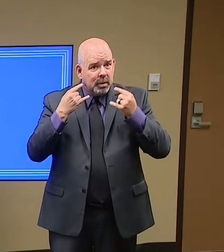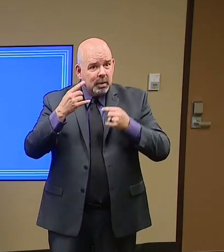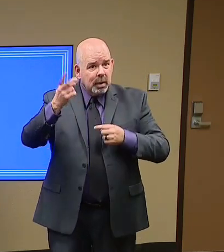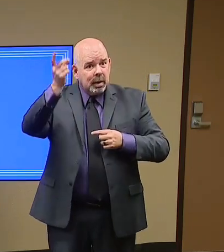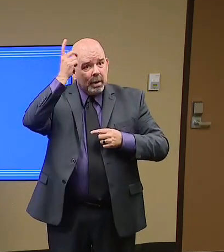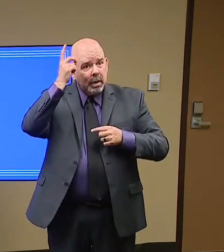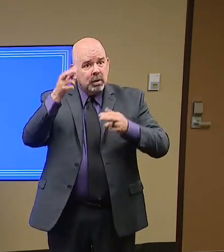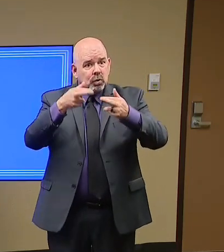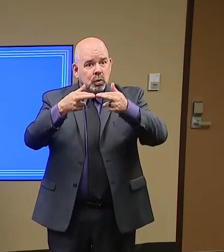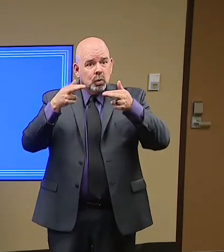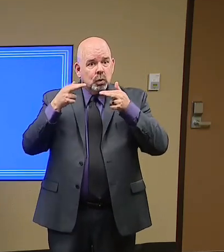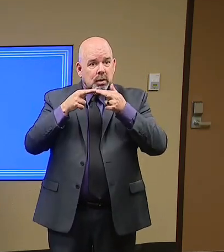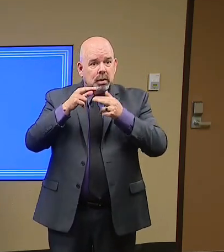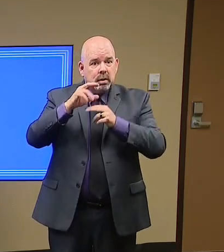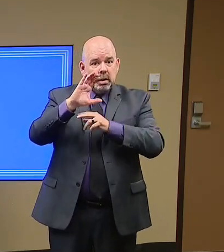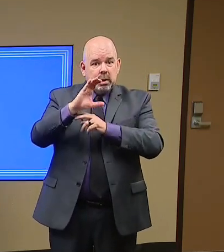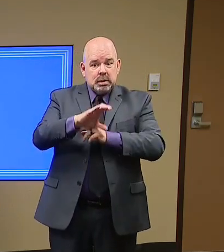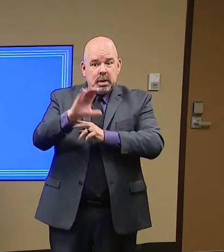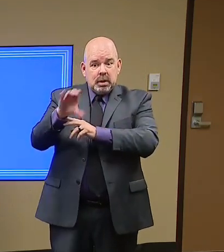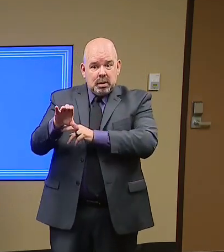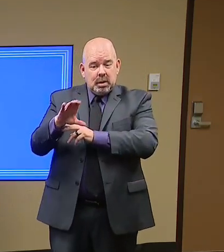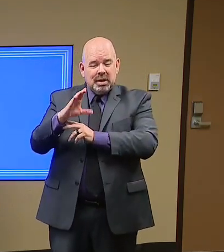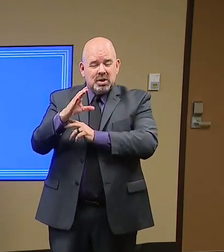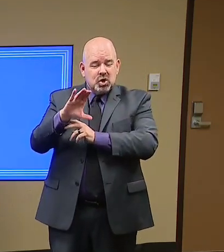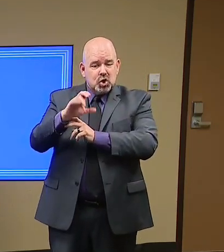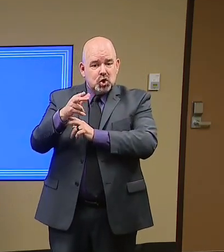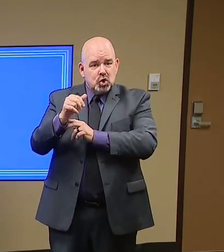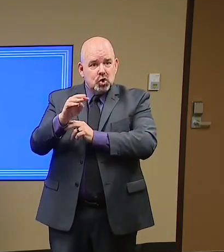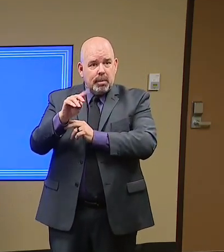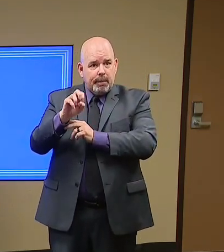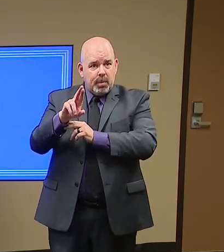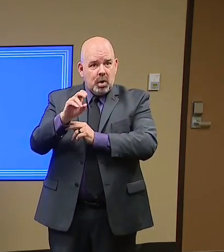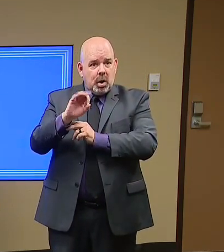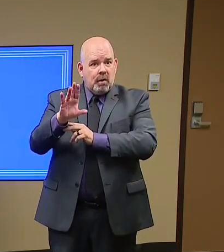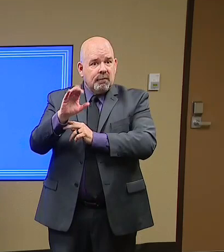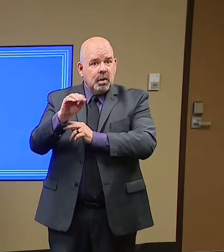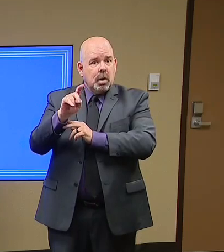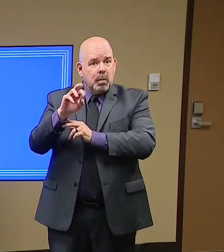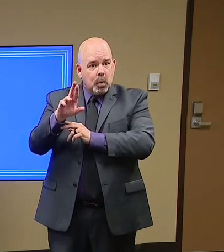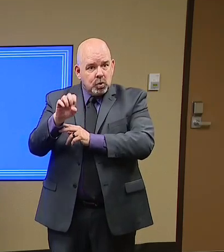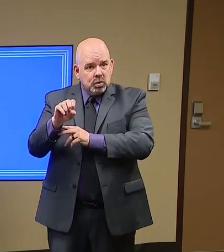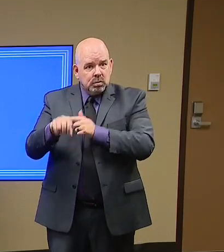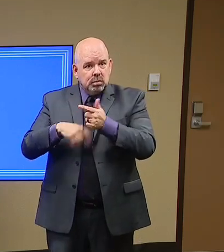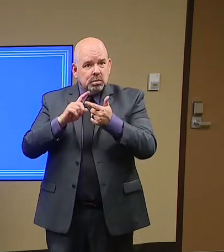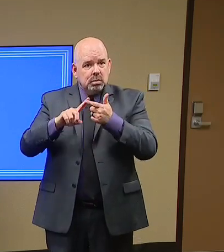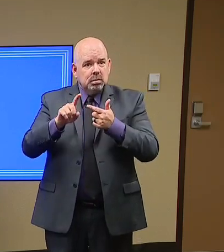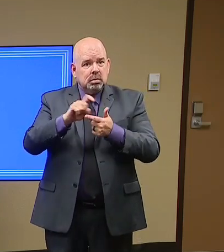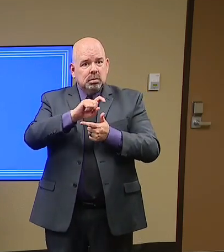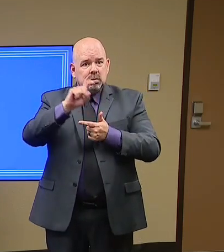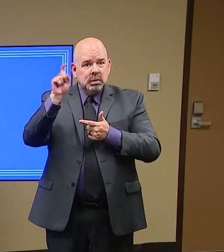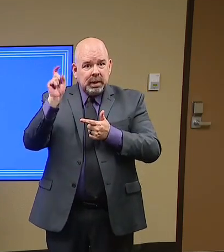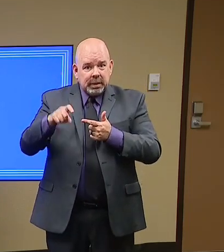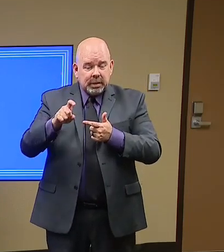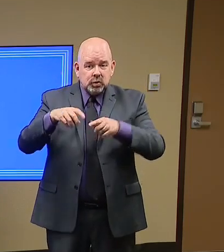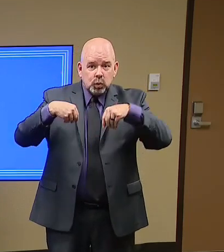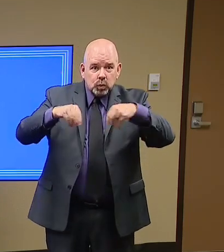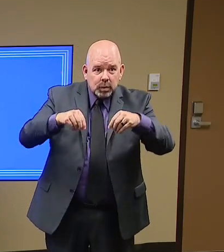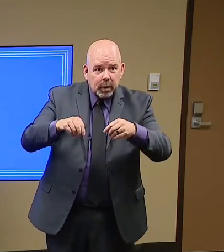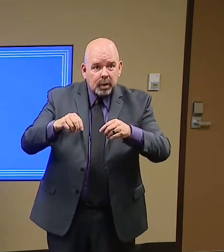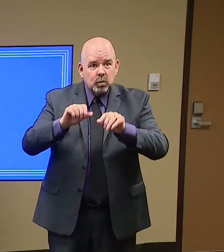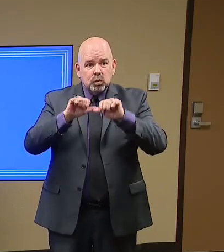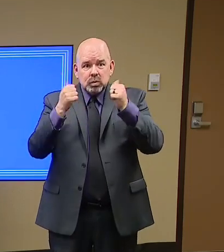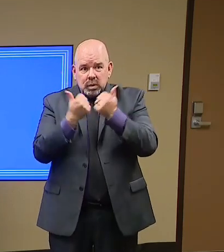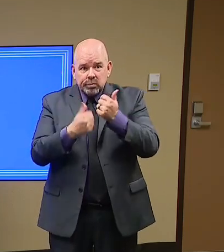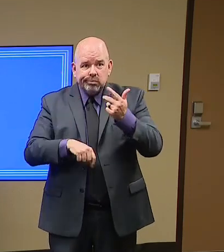Council, the Texas Retailers Association, the Dallas Black Chamber of Commerce, and several large